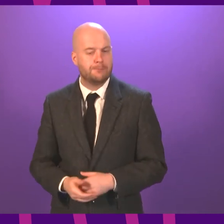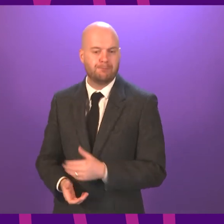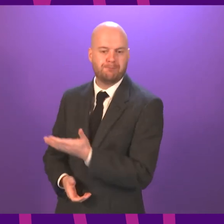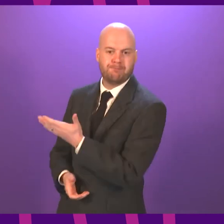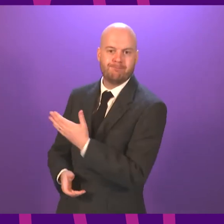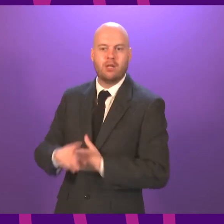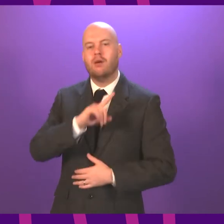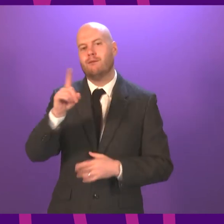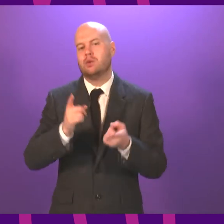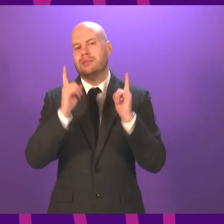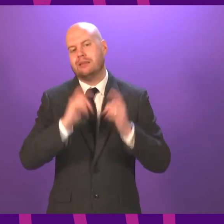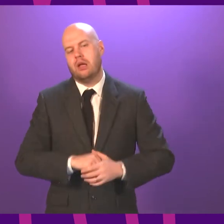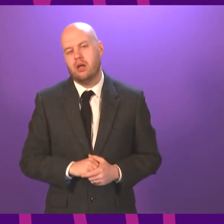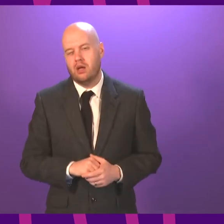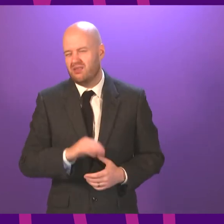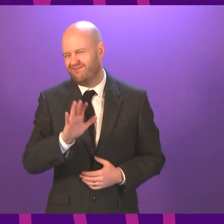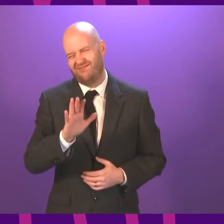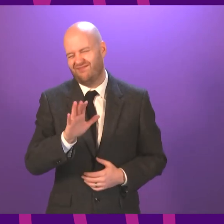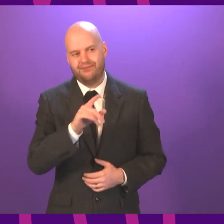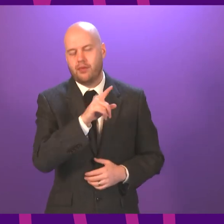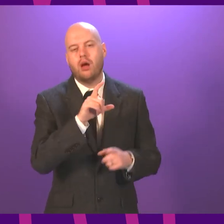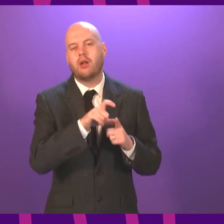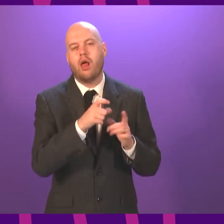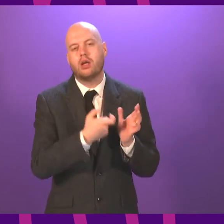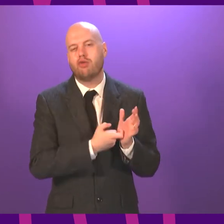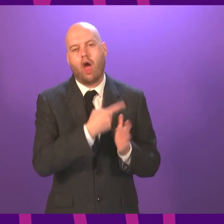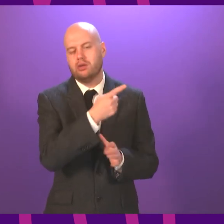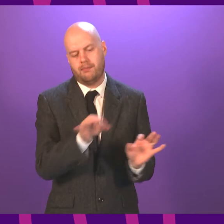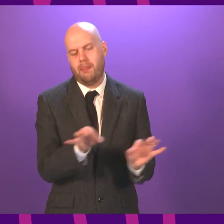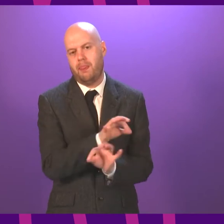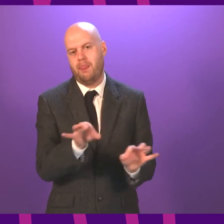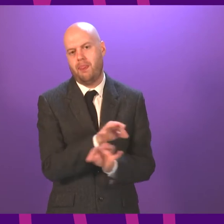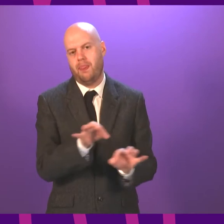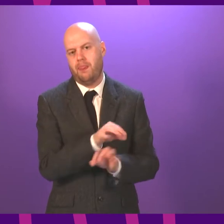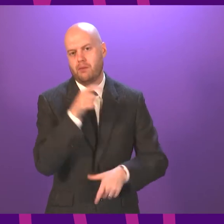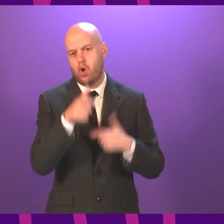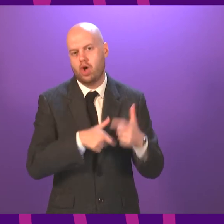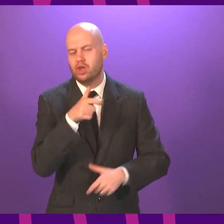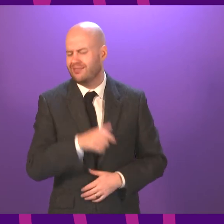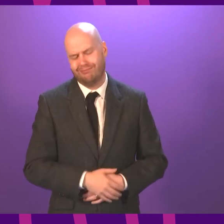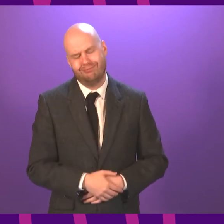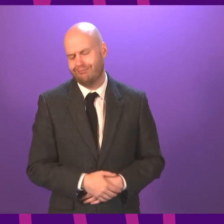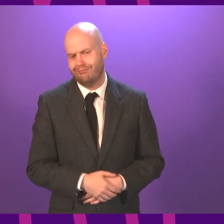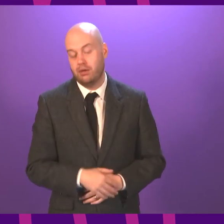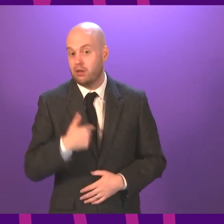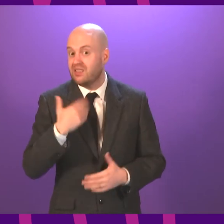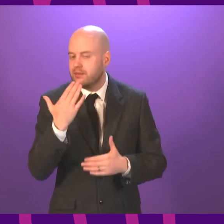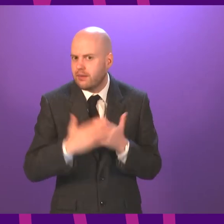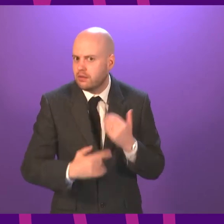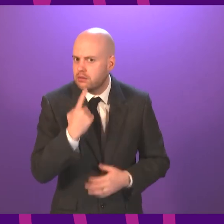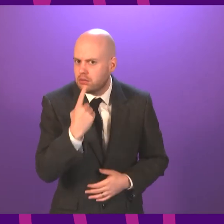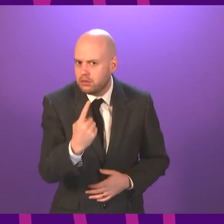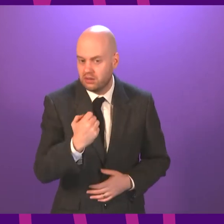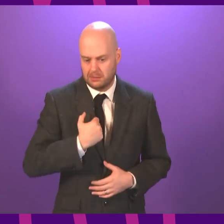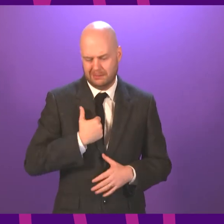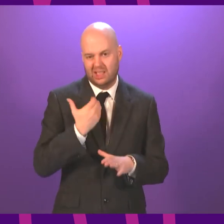for Douglas Ross to mischaracterise what I've said. I did not say that the government's job was to persuade young people that they